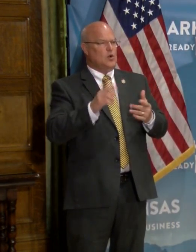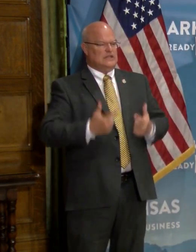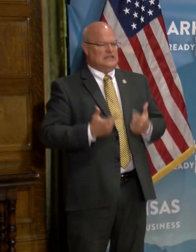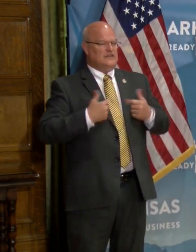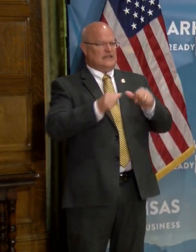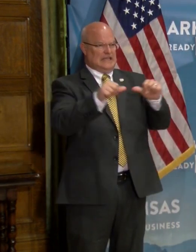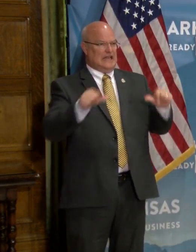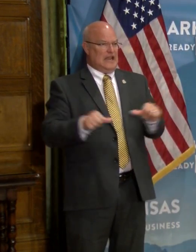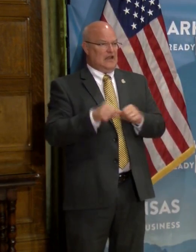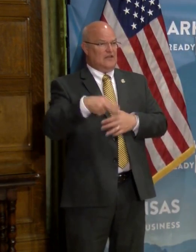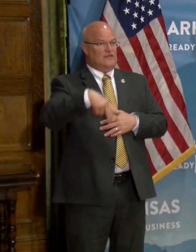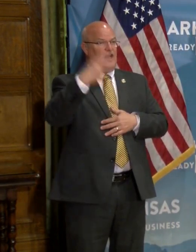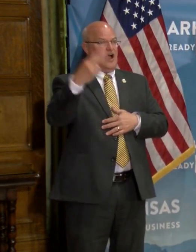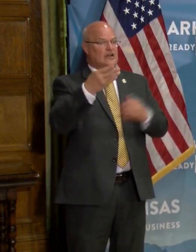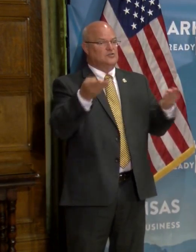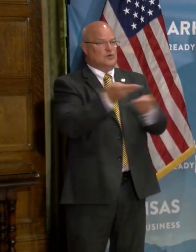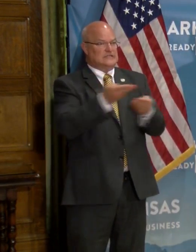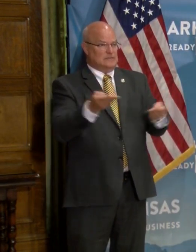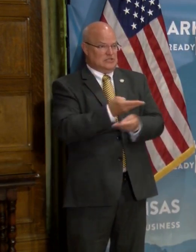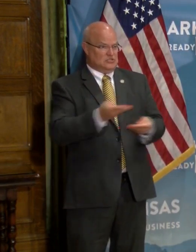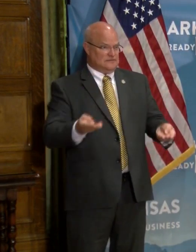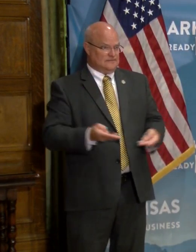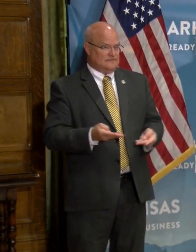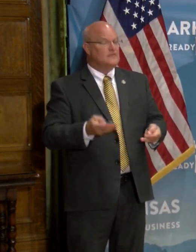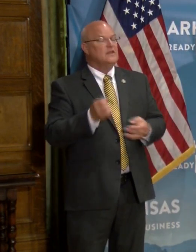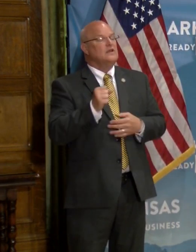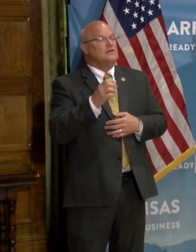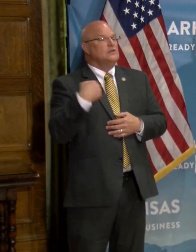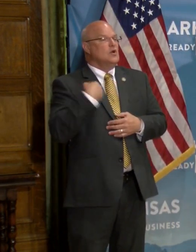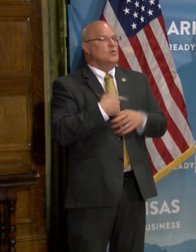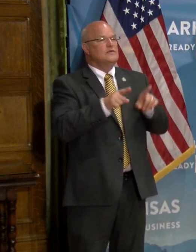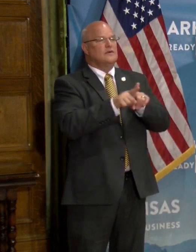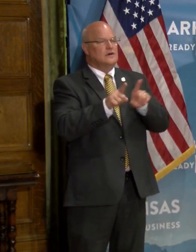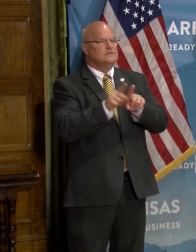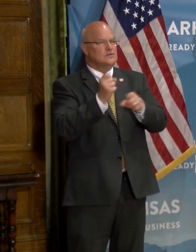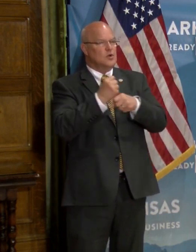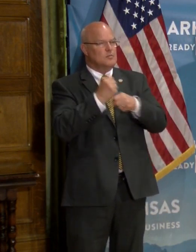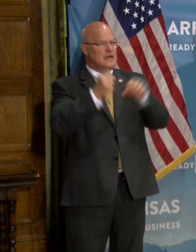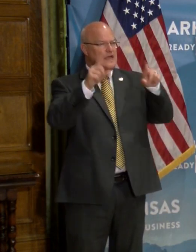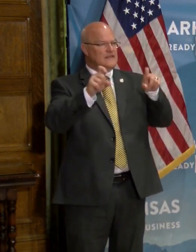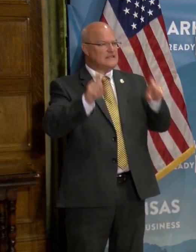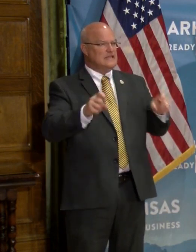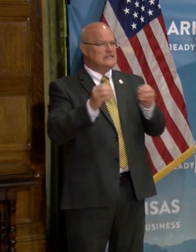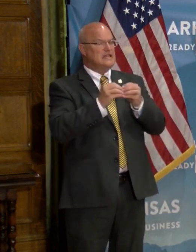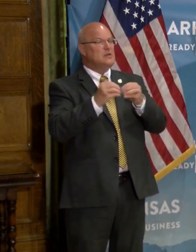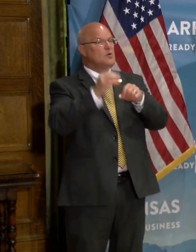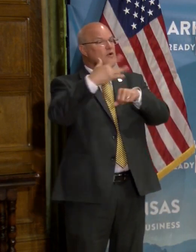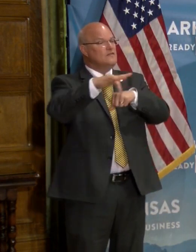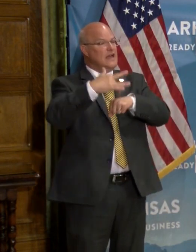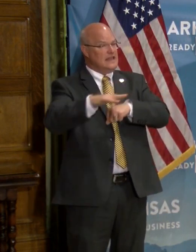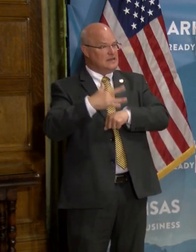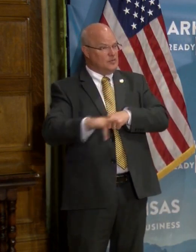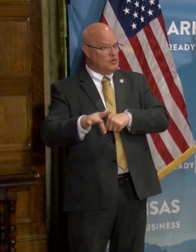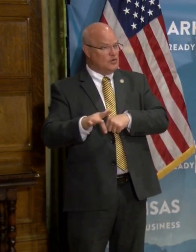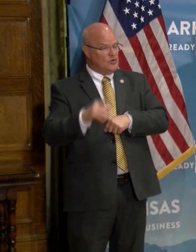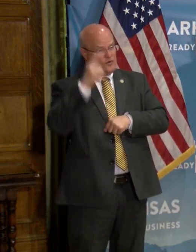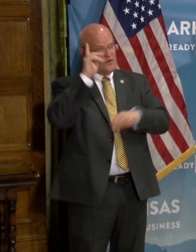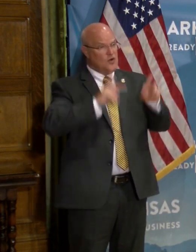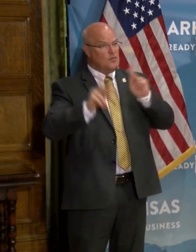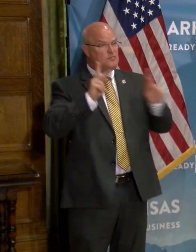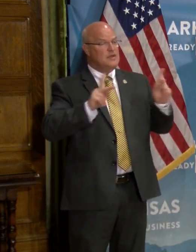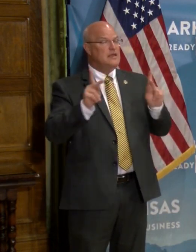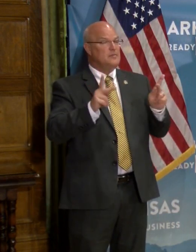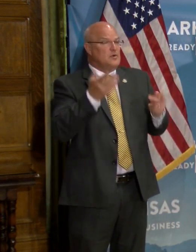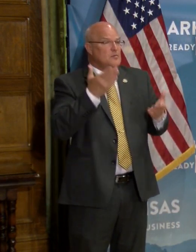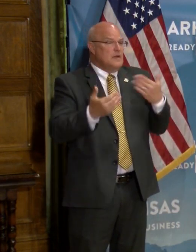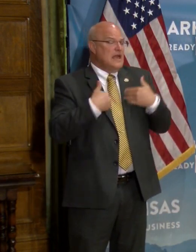living in an area of, of higher transmission. Uh, and, uh, we've also made the testing more available, uh, to people who